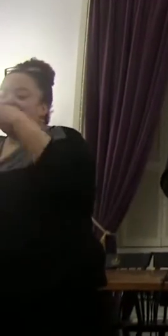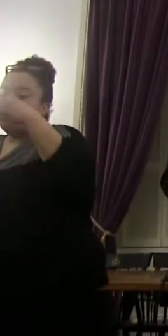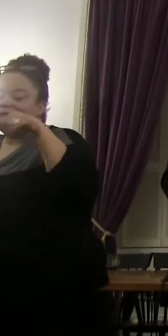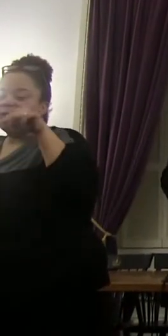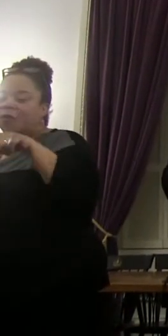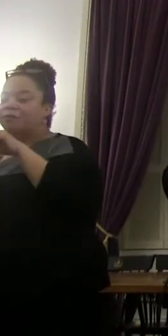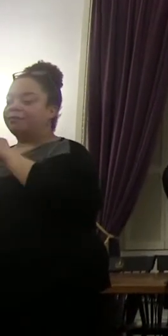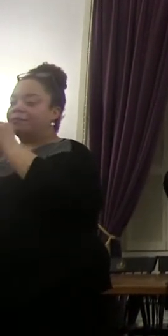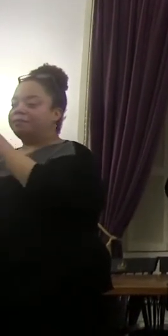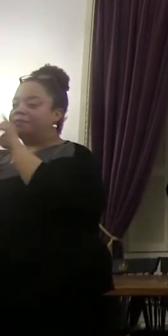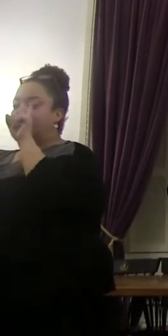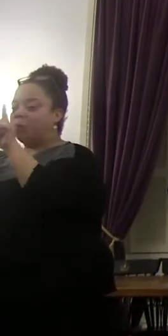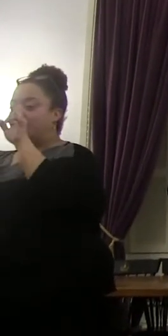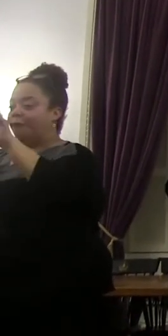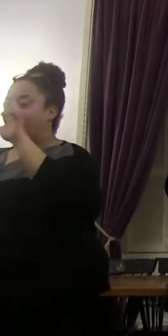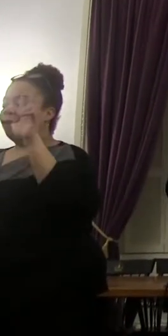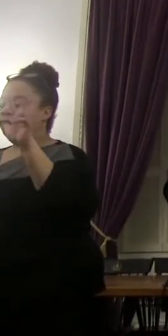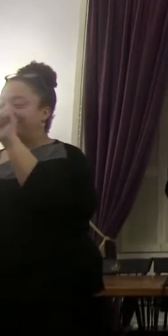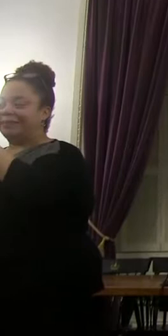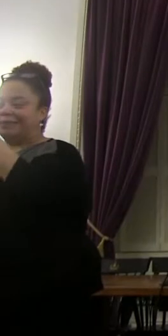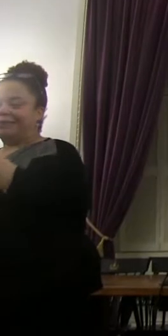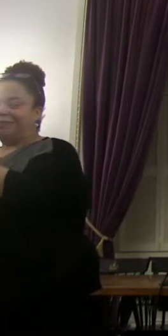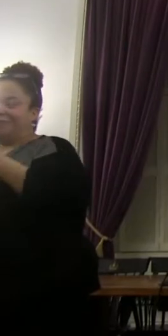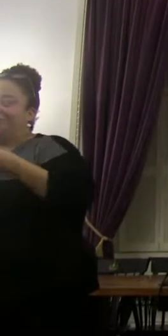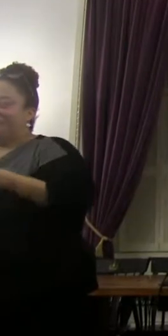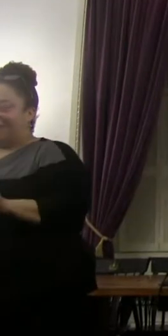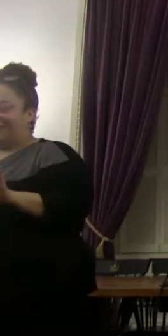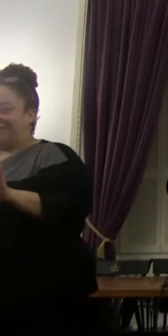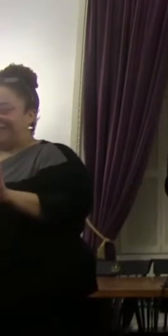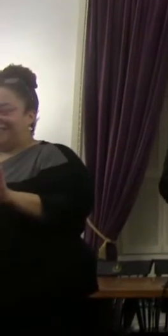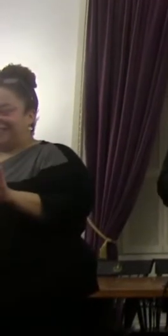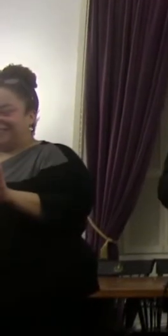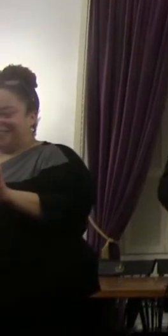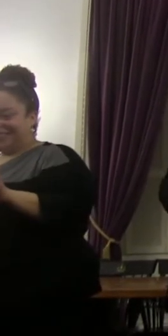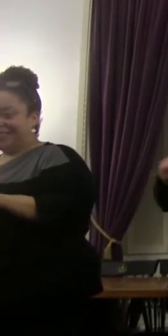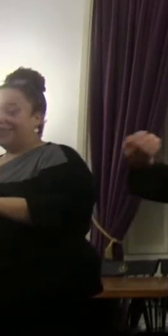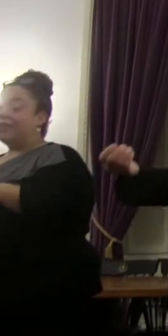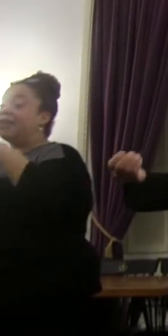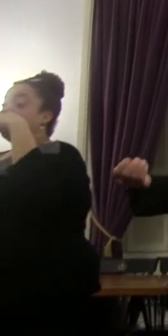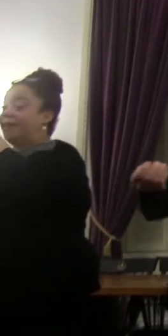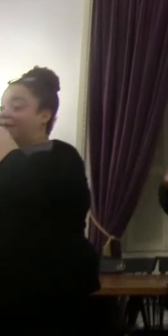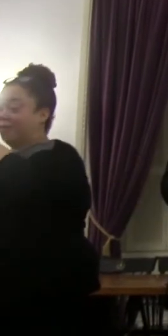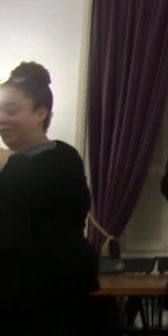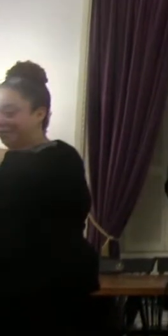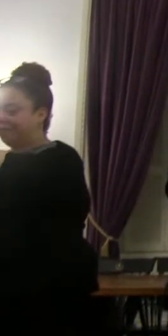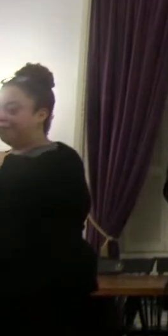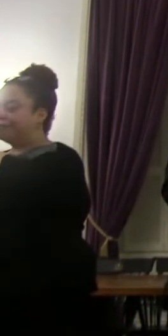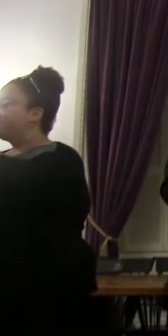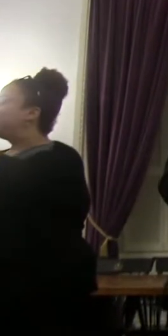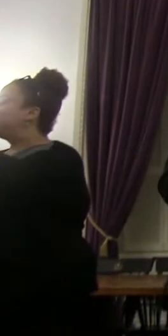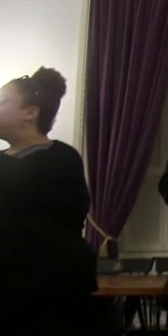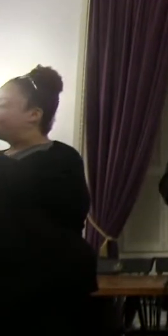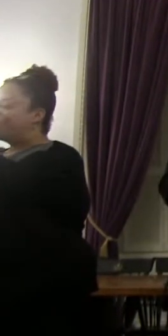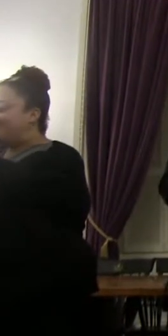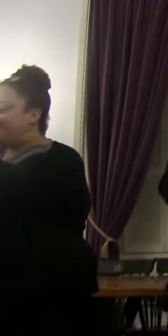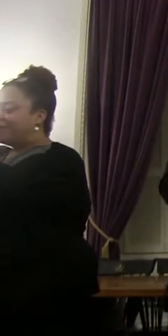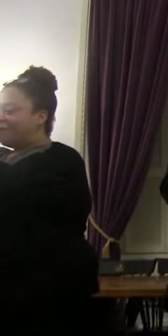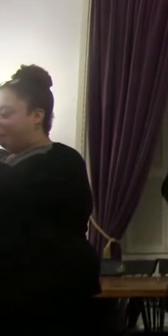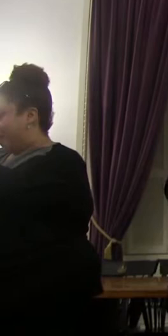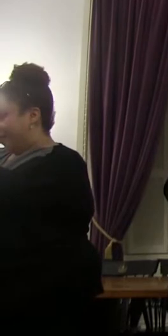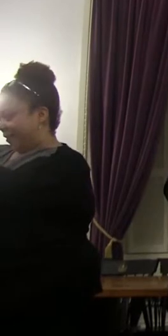In the highway division. And he issued highway oversized load permits. Because as I said, he was a truck driver of my trade.